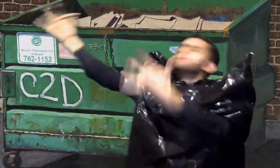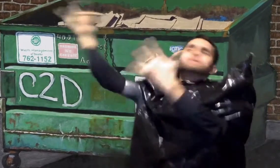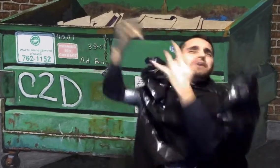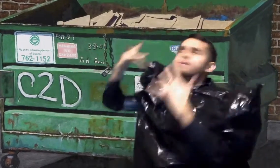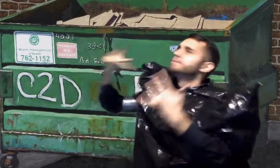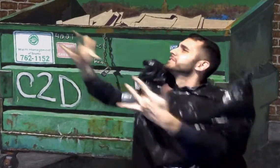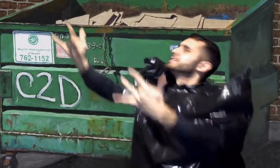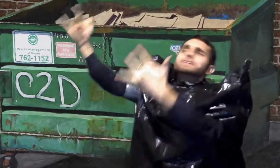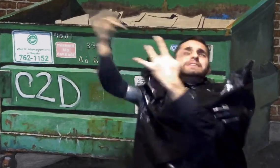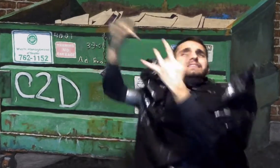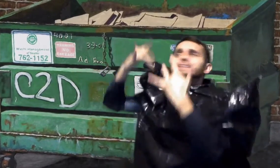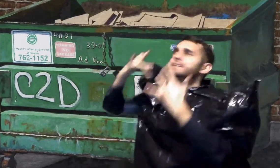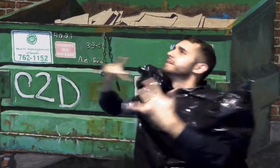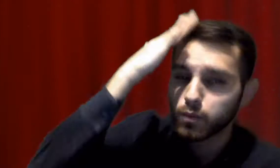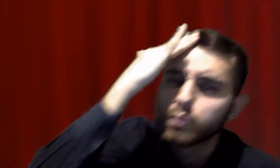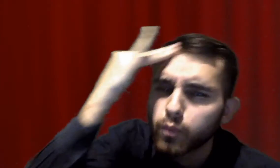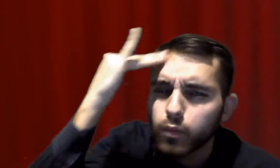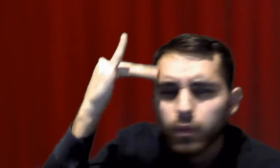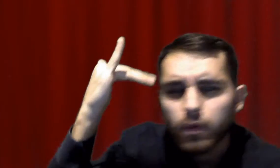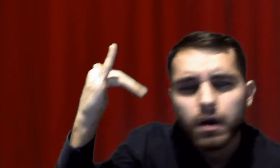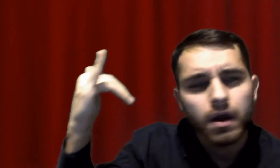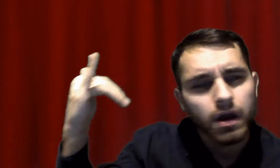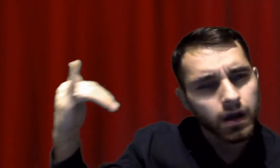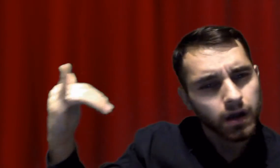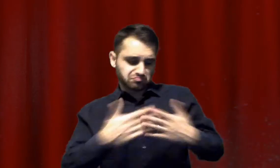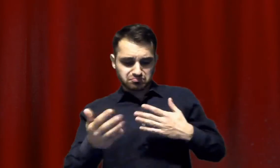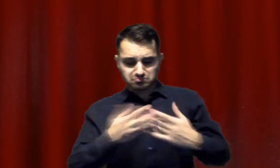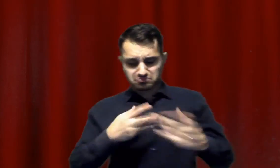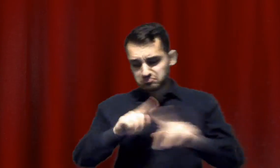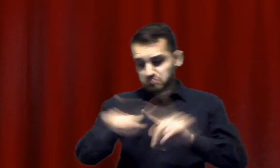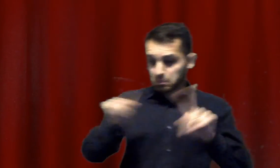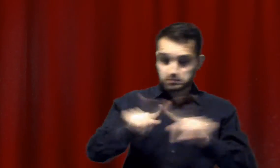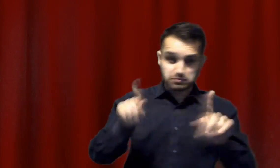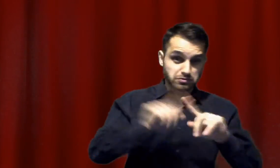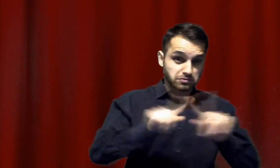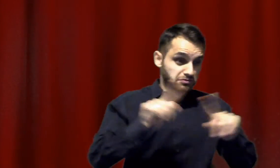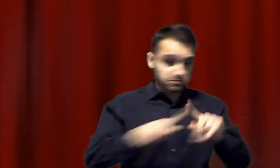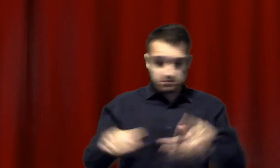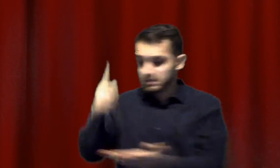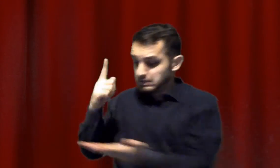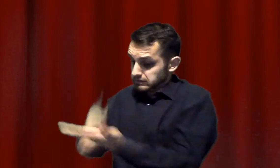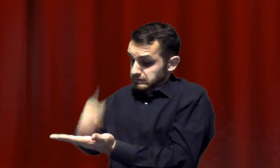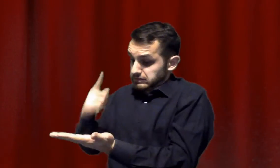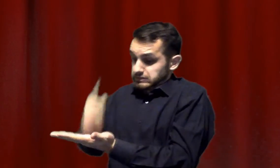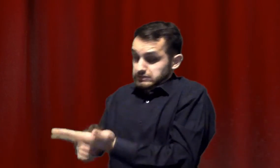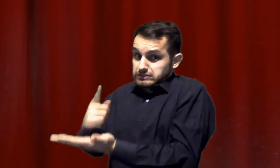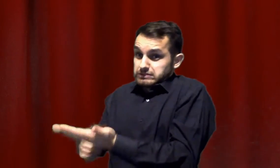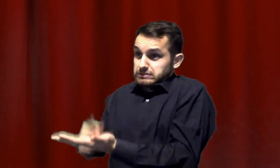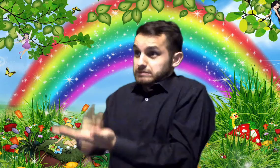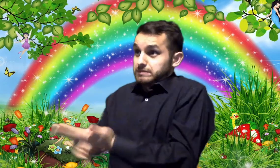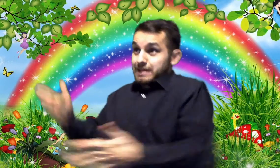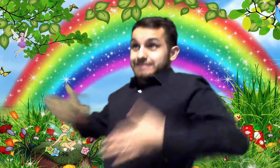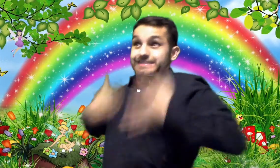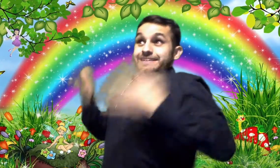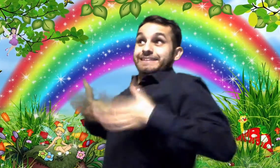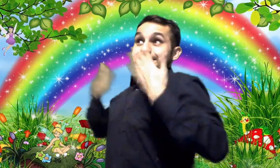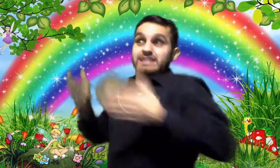need no sympathy. Because I'm easy come, easy go. Little high,